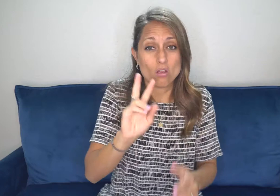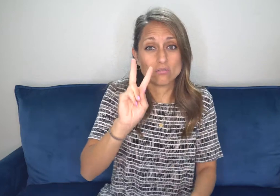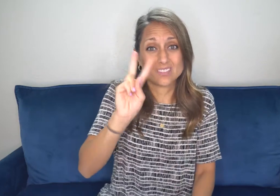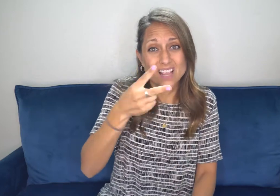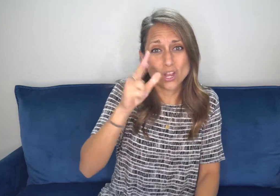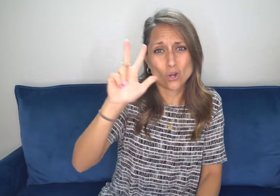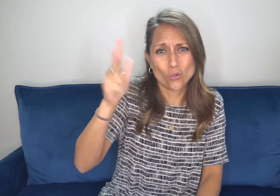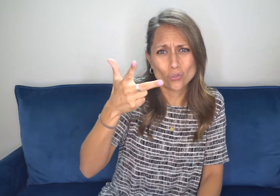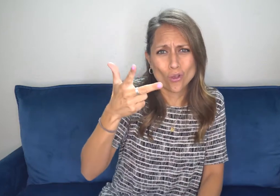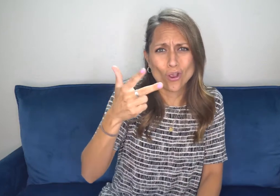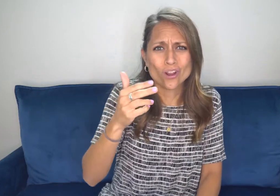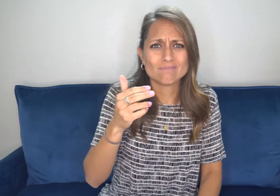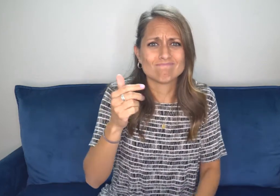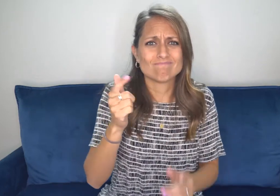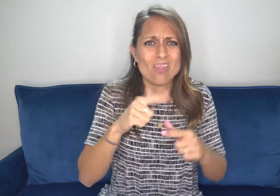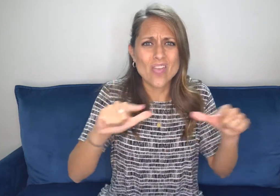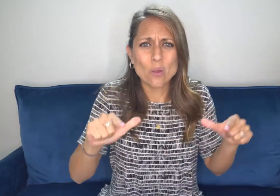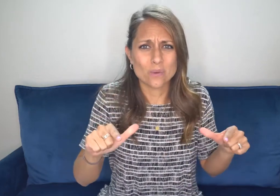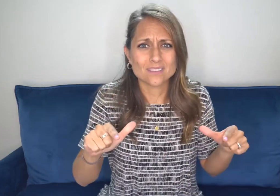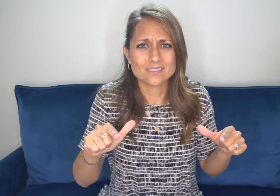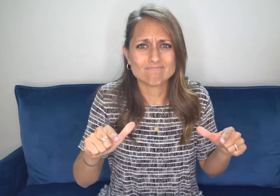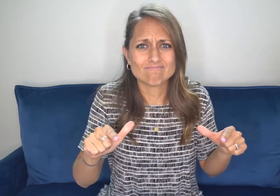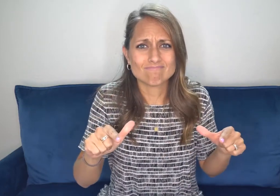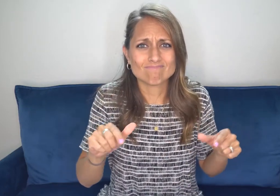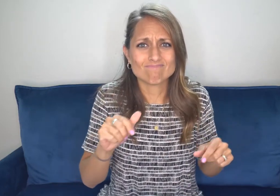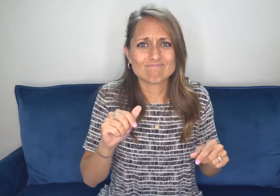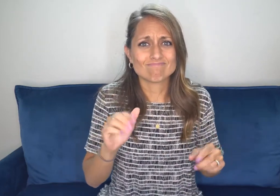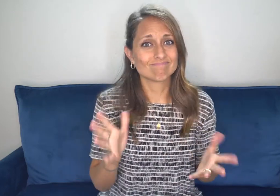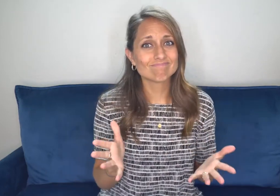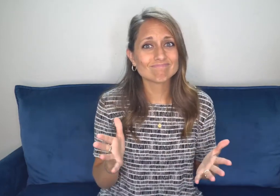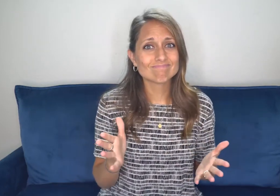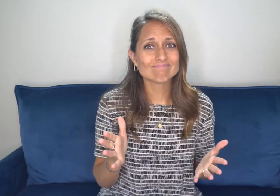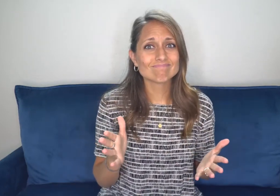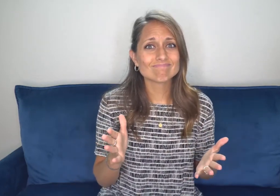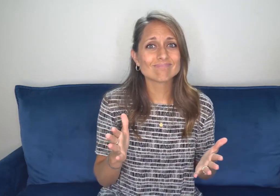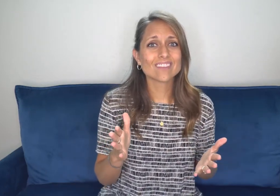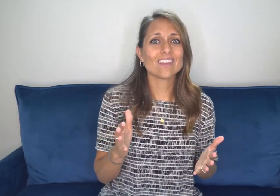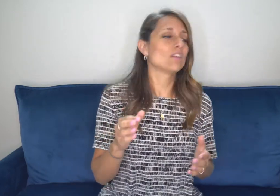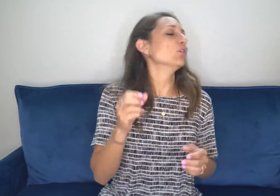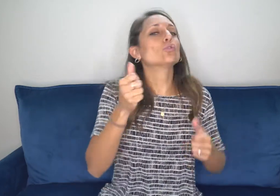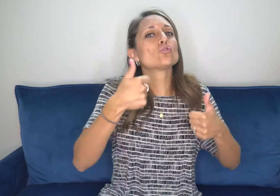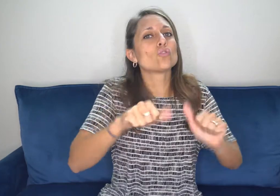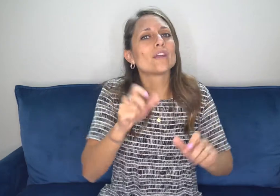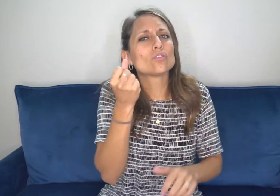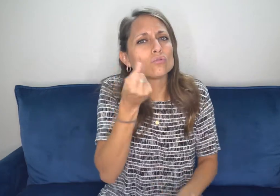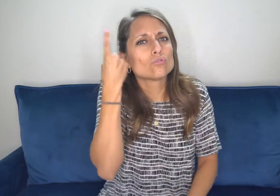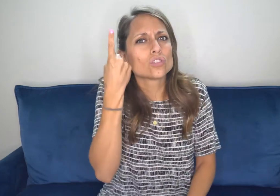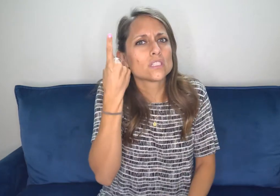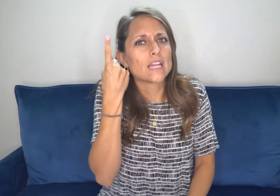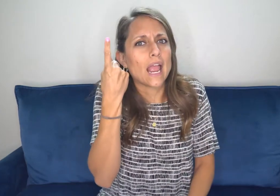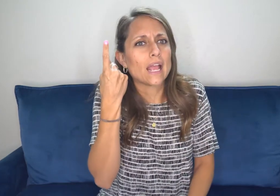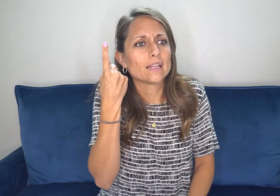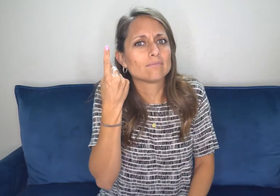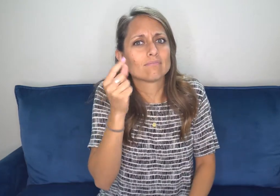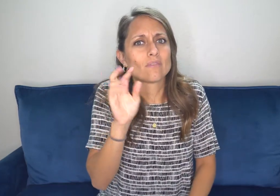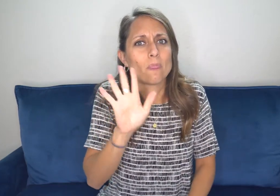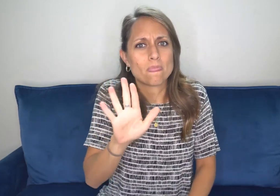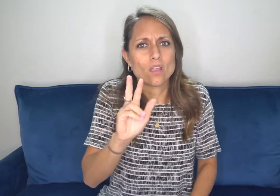if they are reading a spoken language, that's most likely their second or maybe their third language that they know. So try to